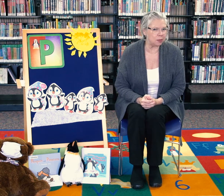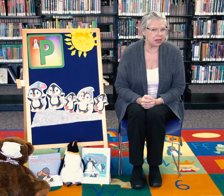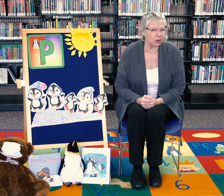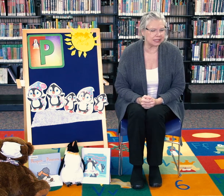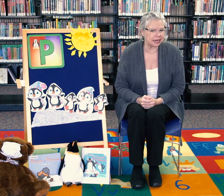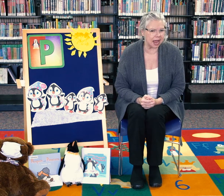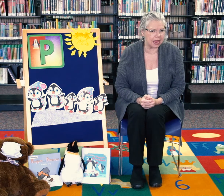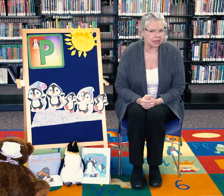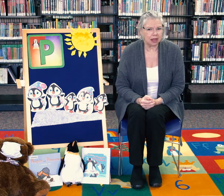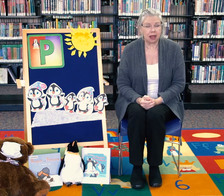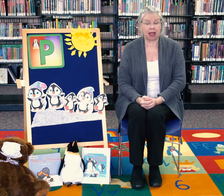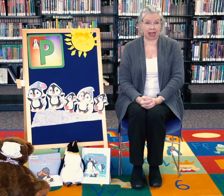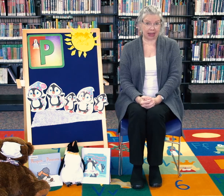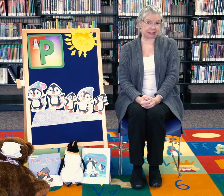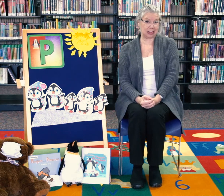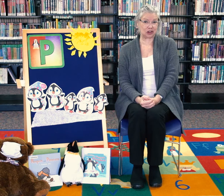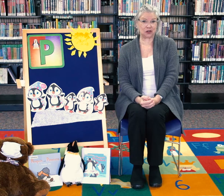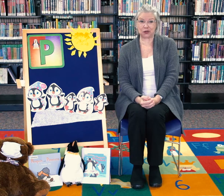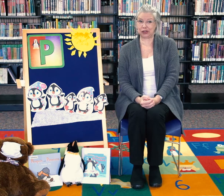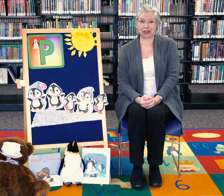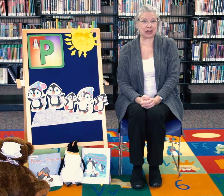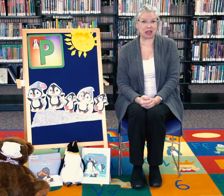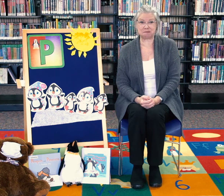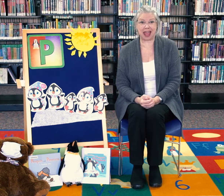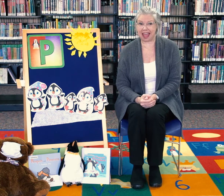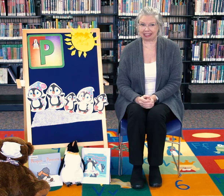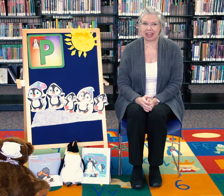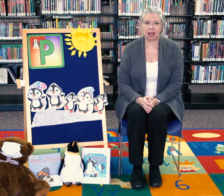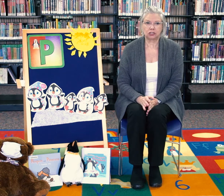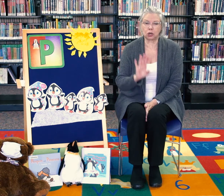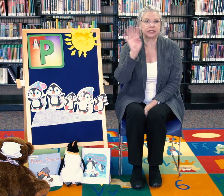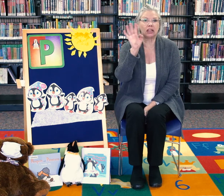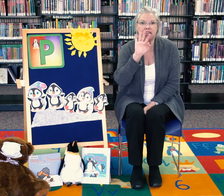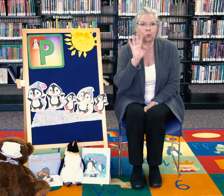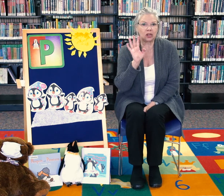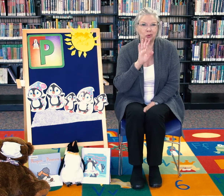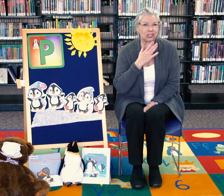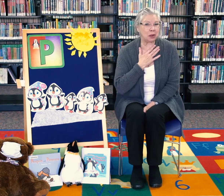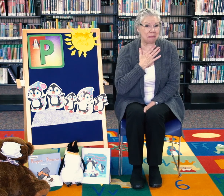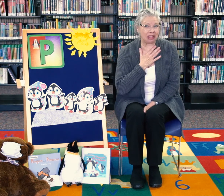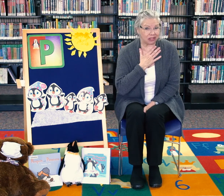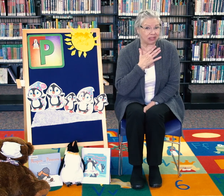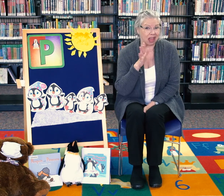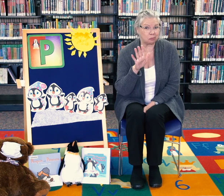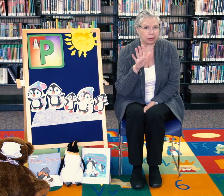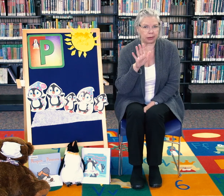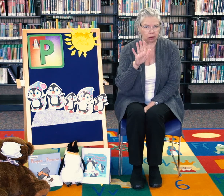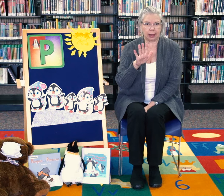penguins today? I think you're really good at math. Don't tell anyone we're doing math in the library. Okay.